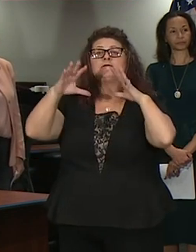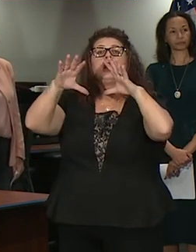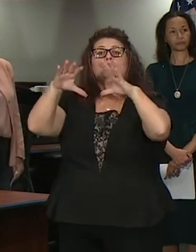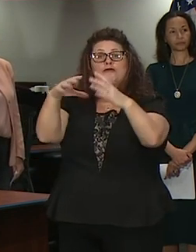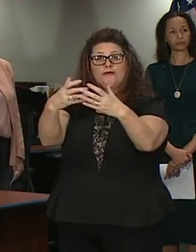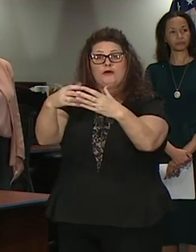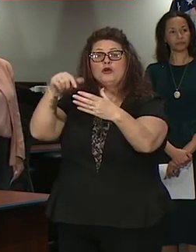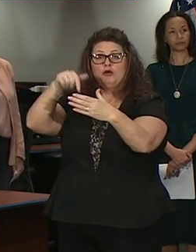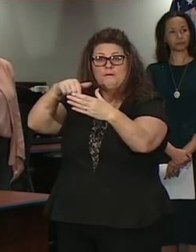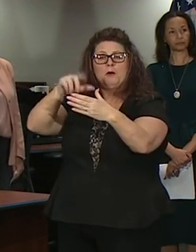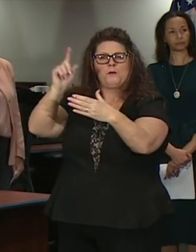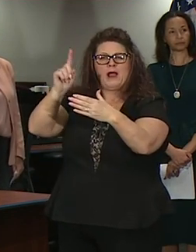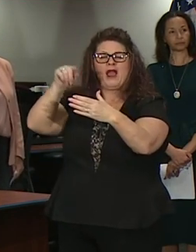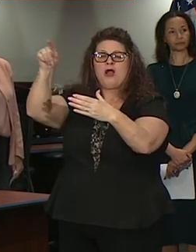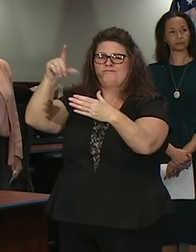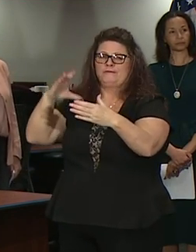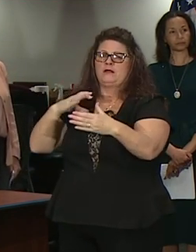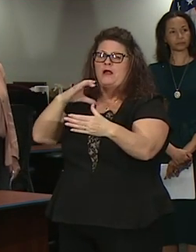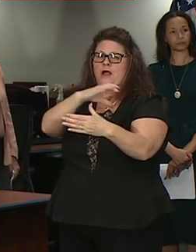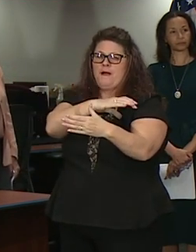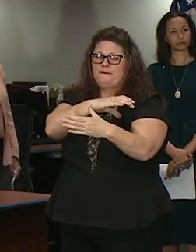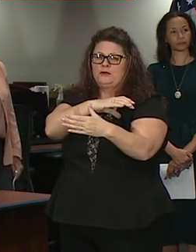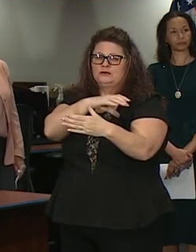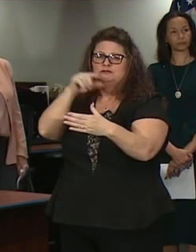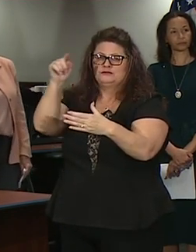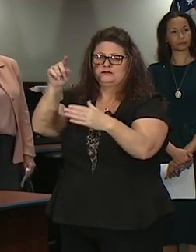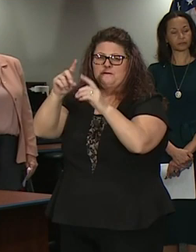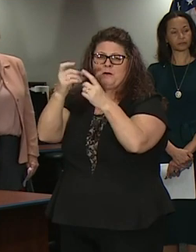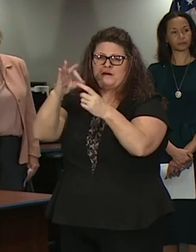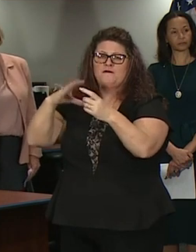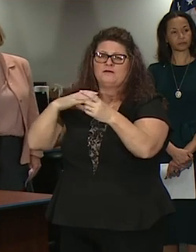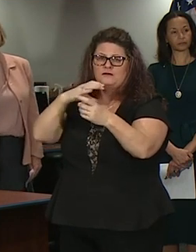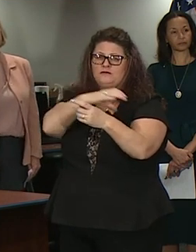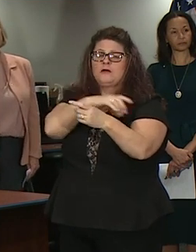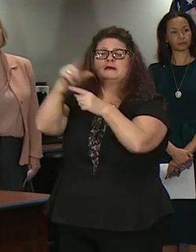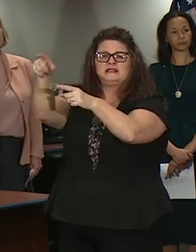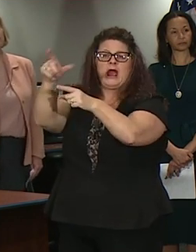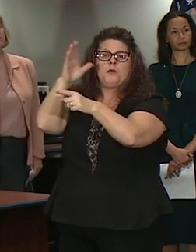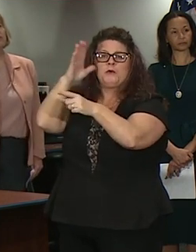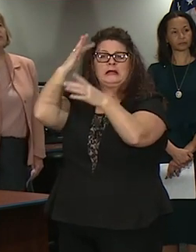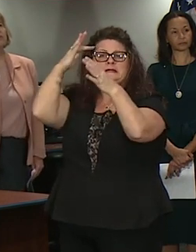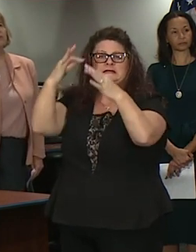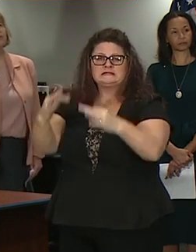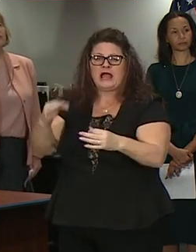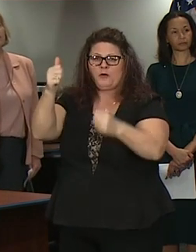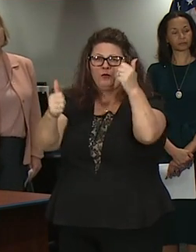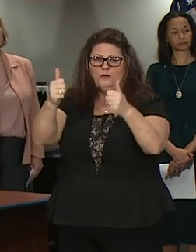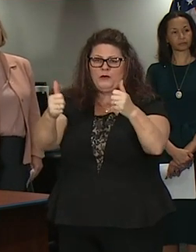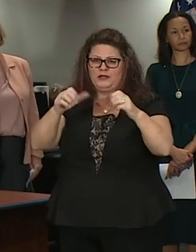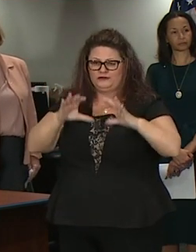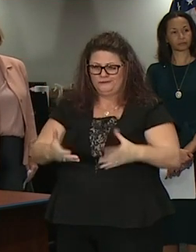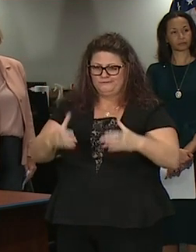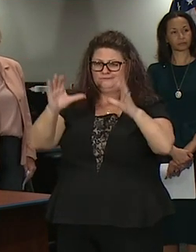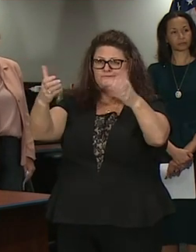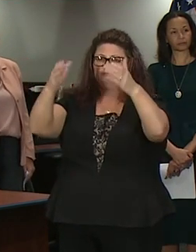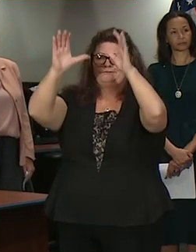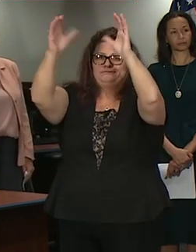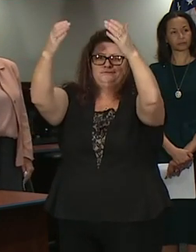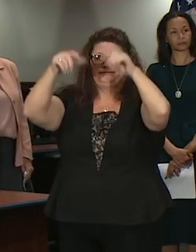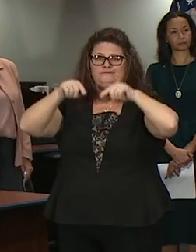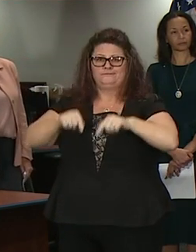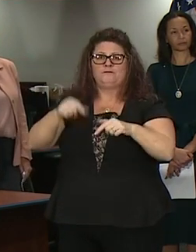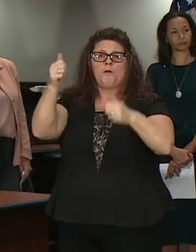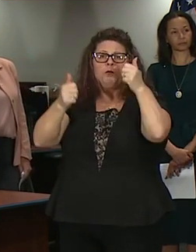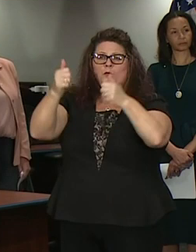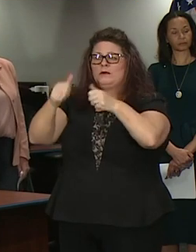Commerce and it will be for verification and classification of these various businesses that we're